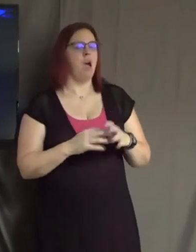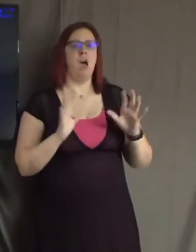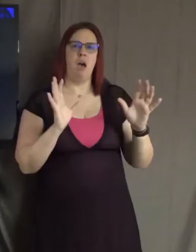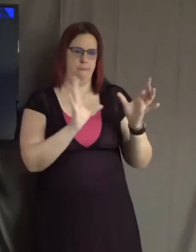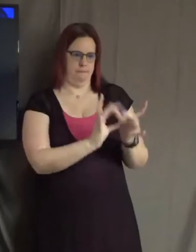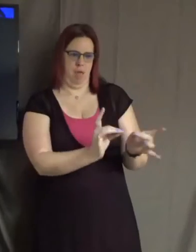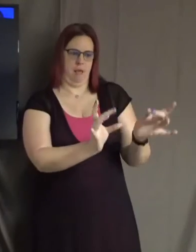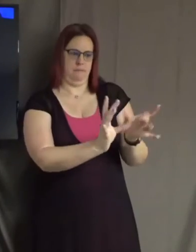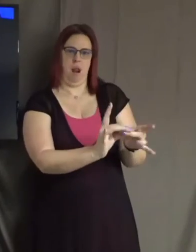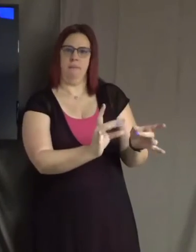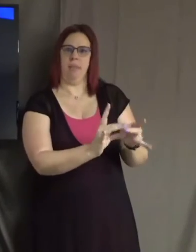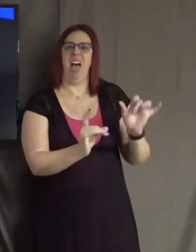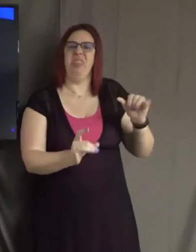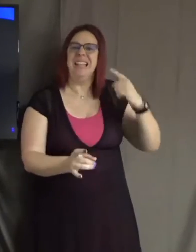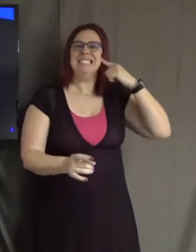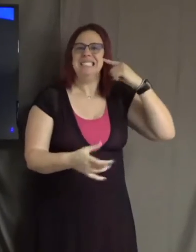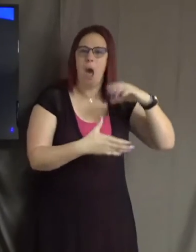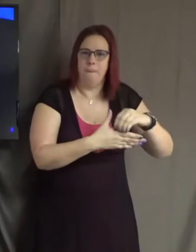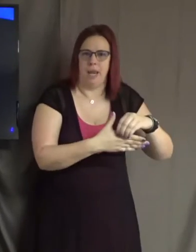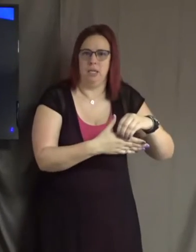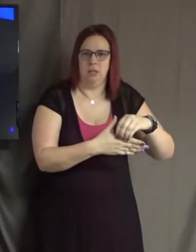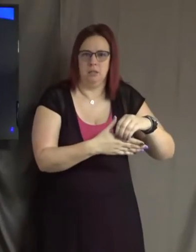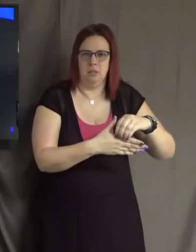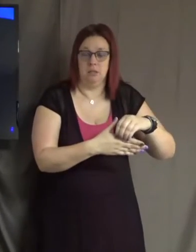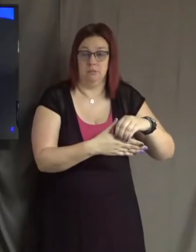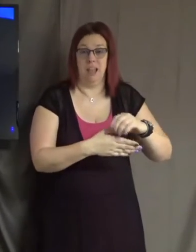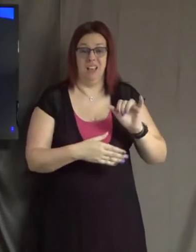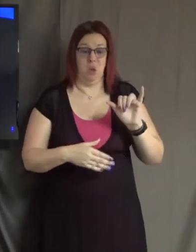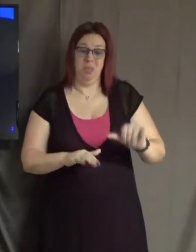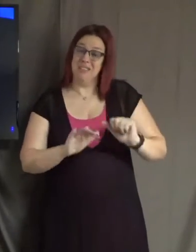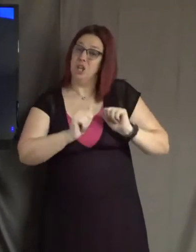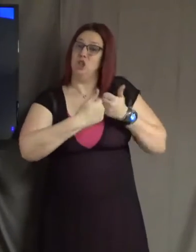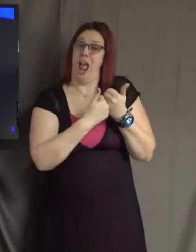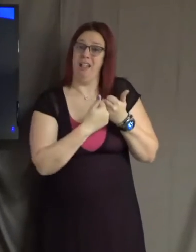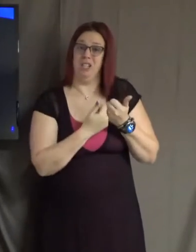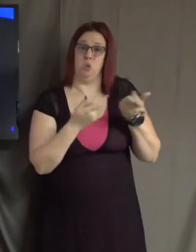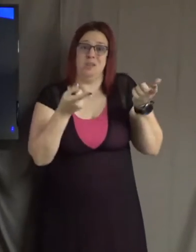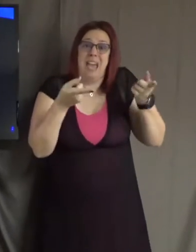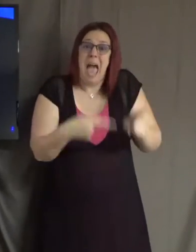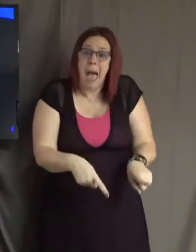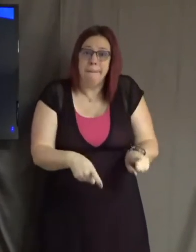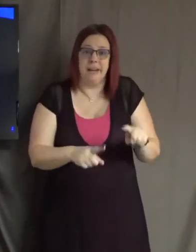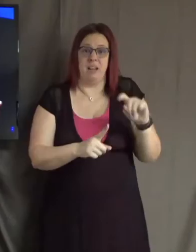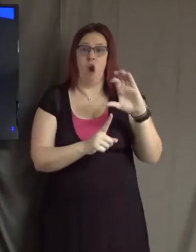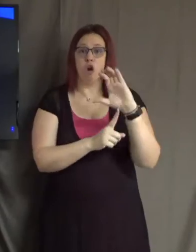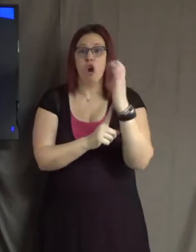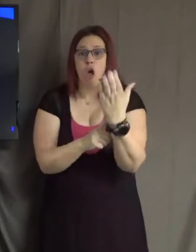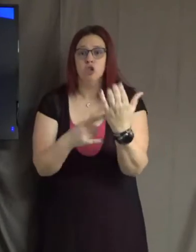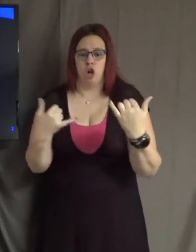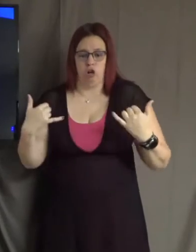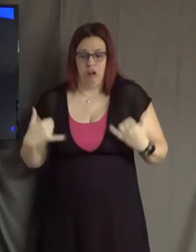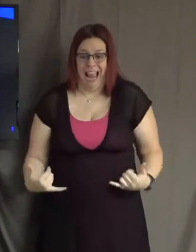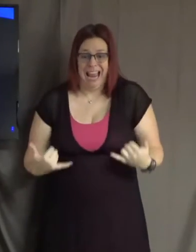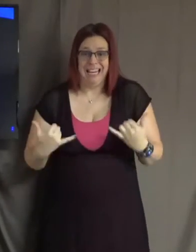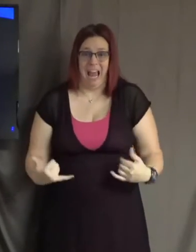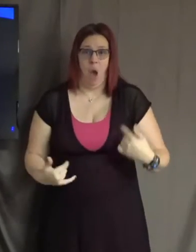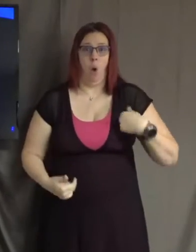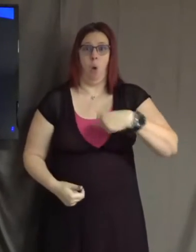soundbiting. And it's a challenge that's going on in our culture right now when we are not willing to look at how people